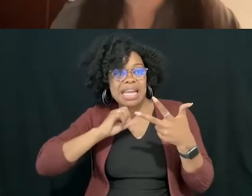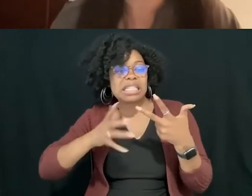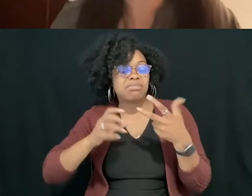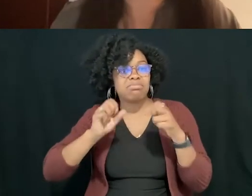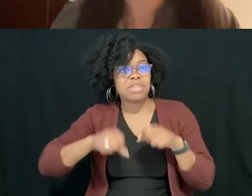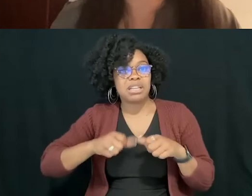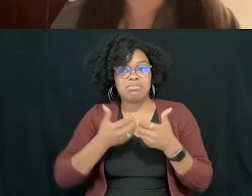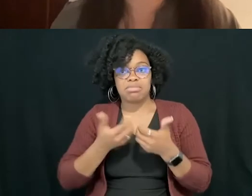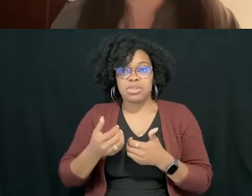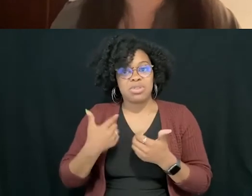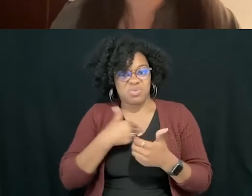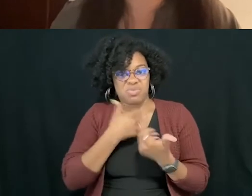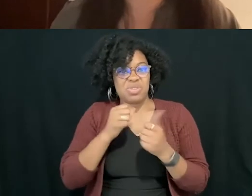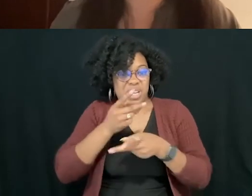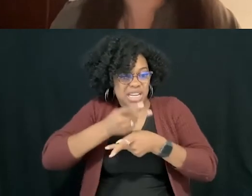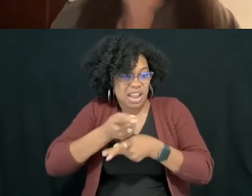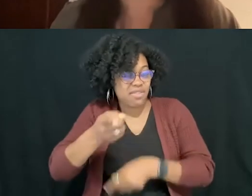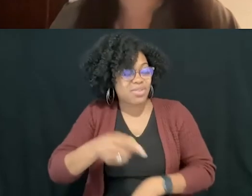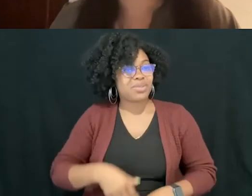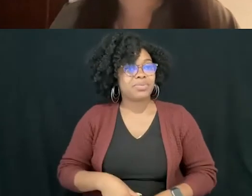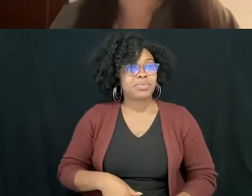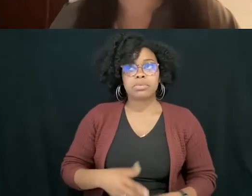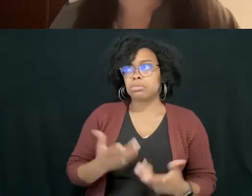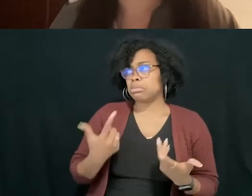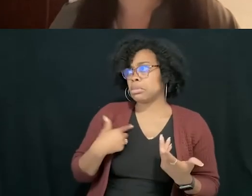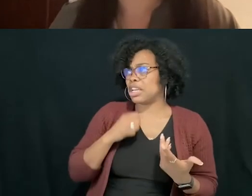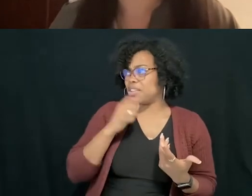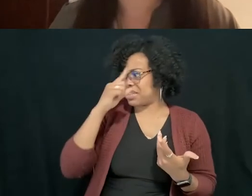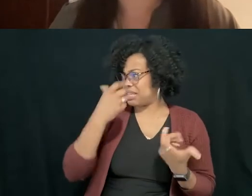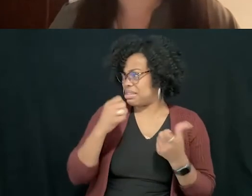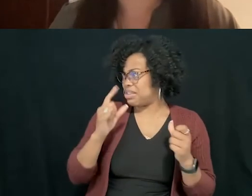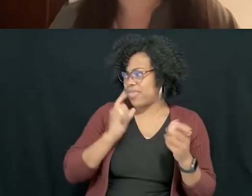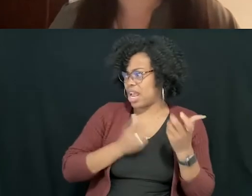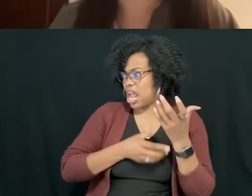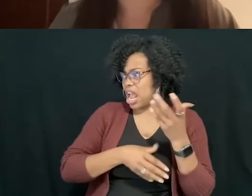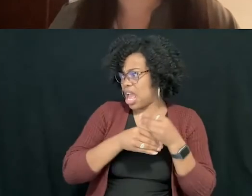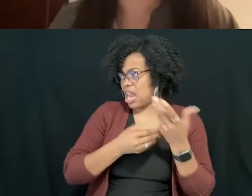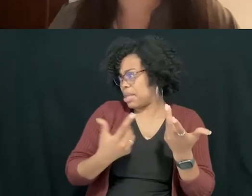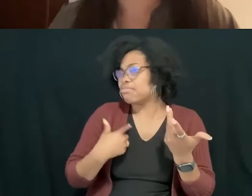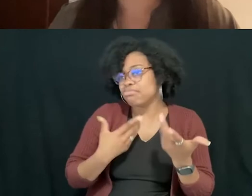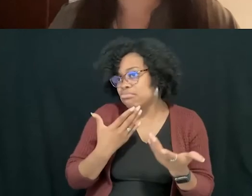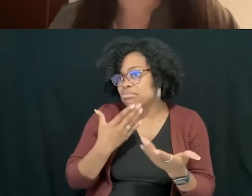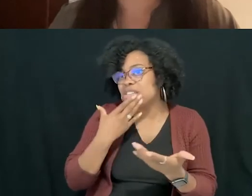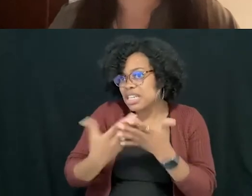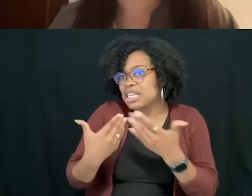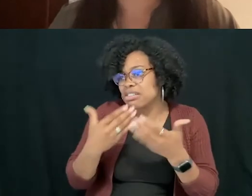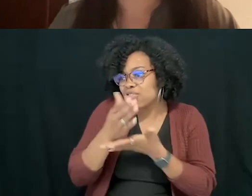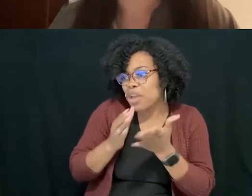Yeah. I don't know that I have anything to add, um, other than, I mean, I mean, it is good to have some books in the house. So, so to know that even